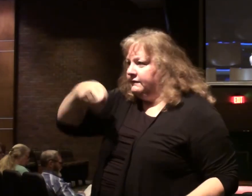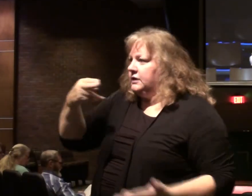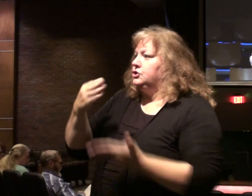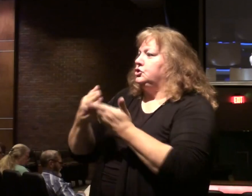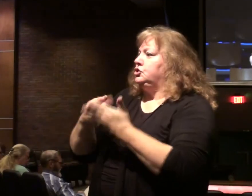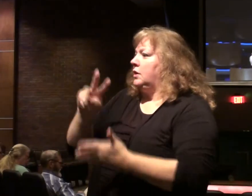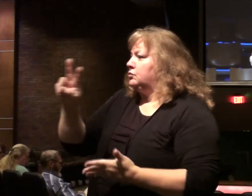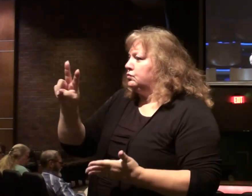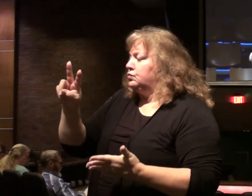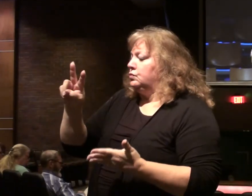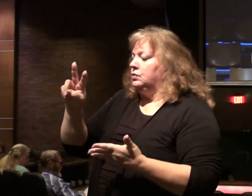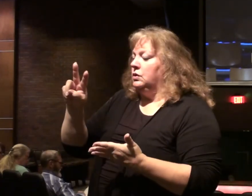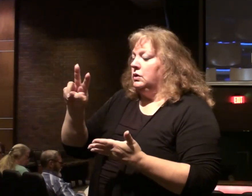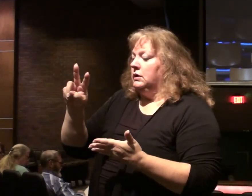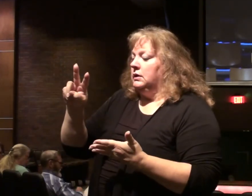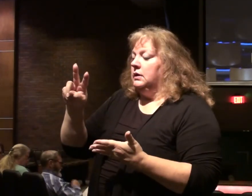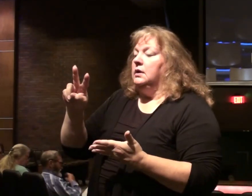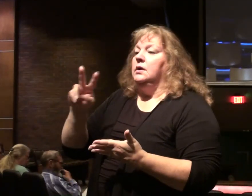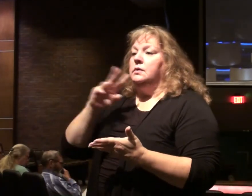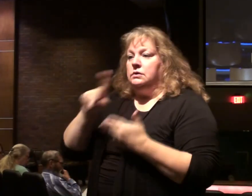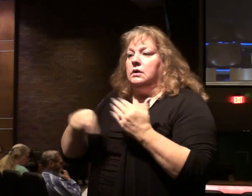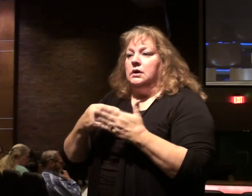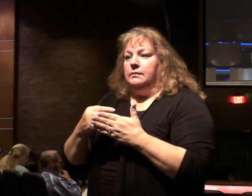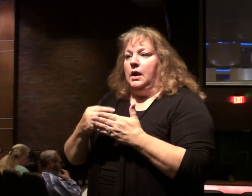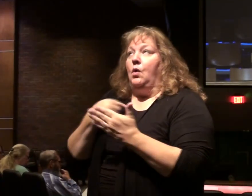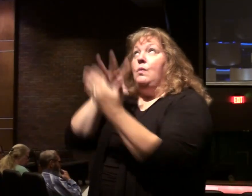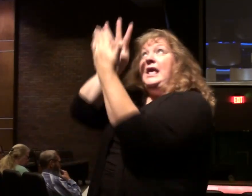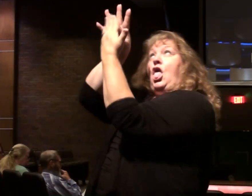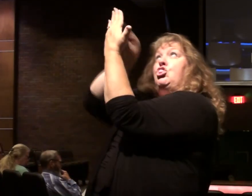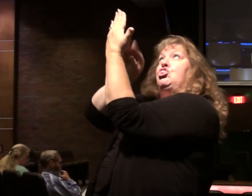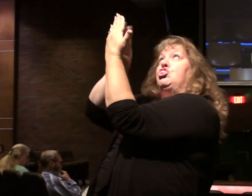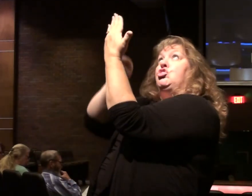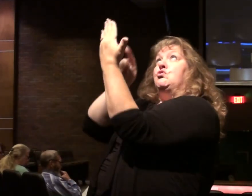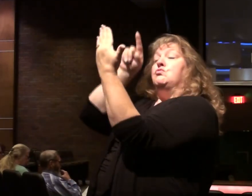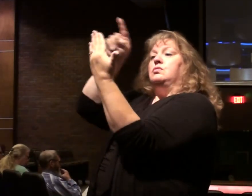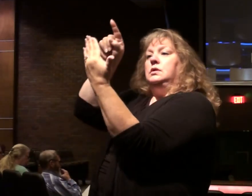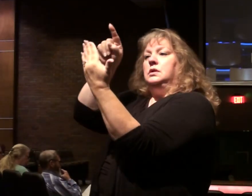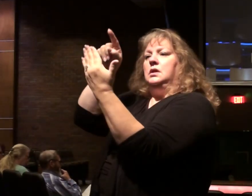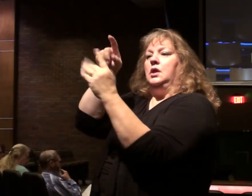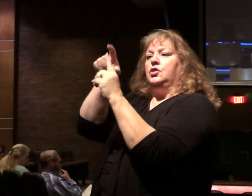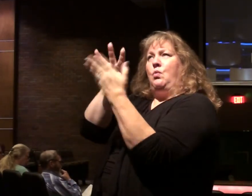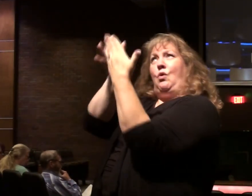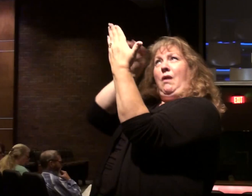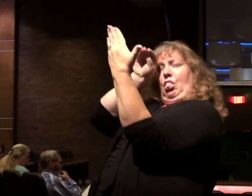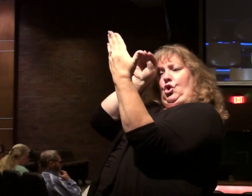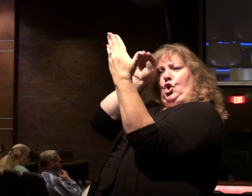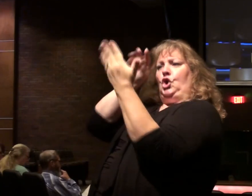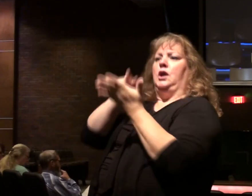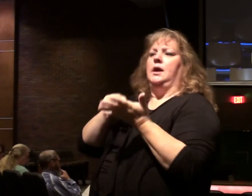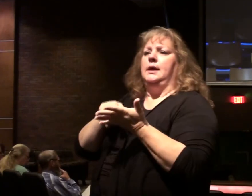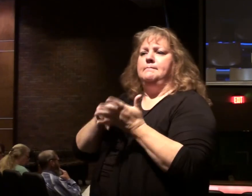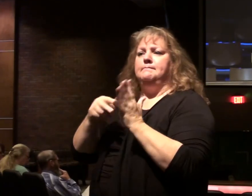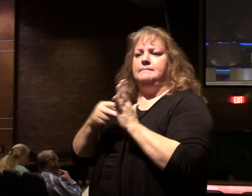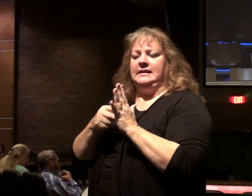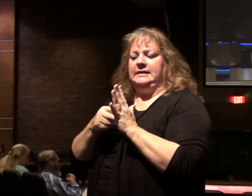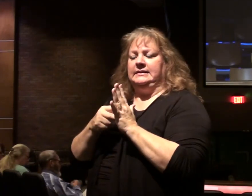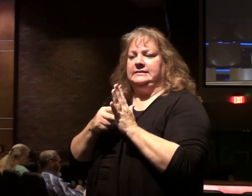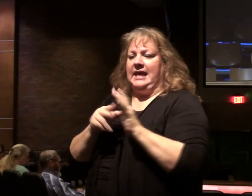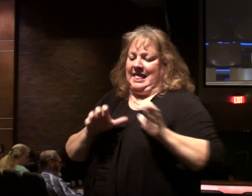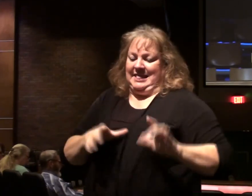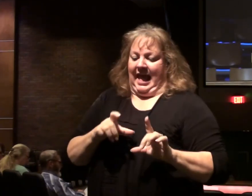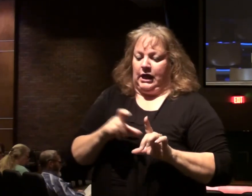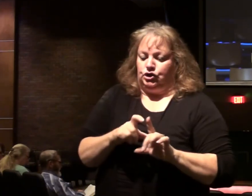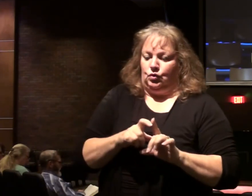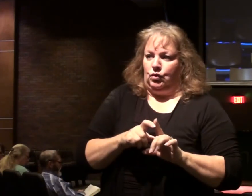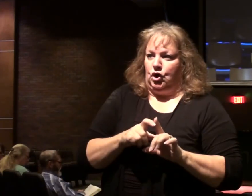Ephesians 4.20 talk about we learn Christ. The word learn there is the same. What's the verb form of a